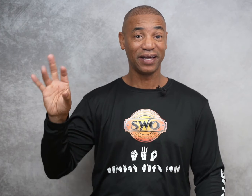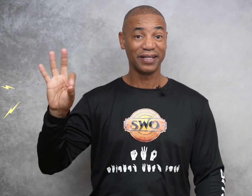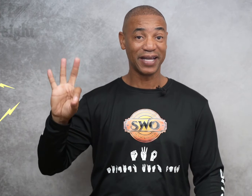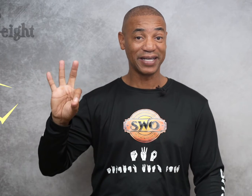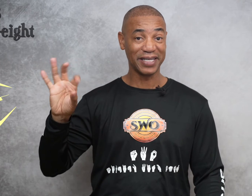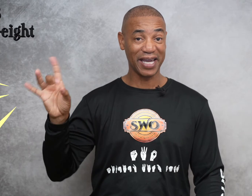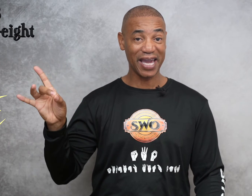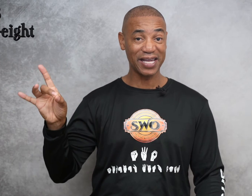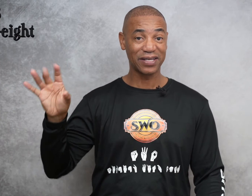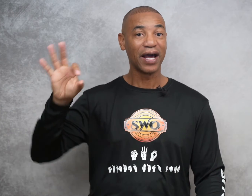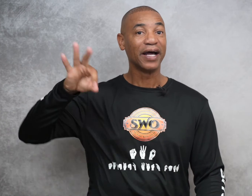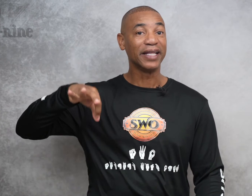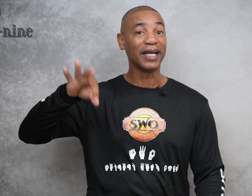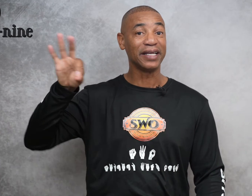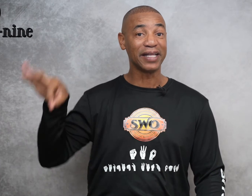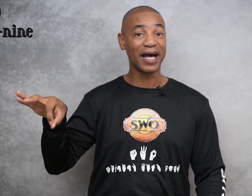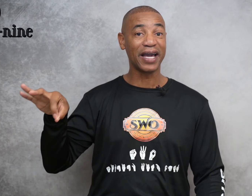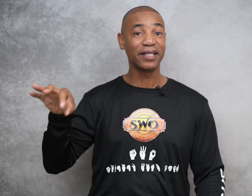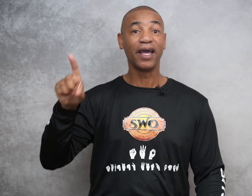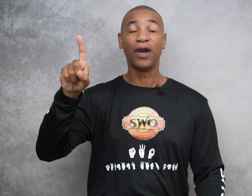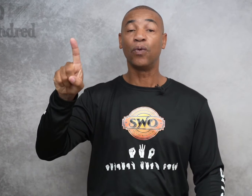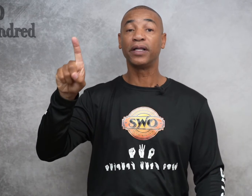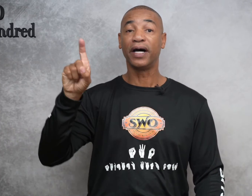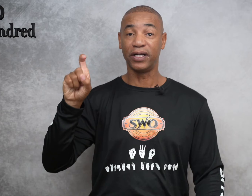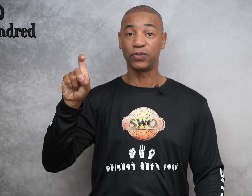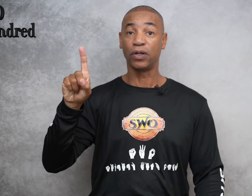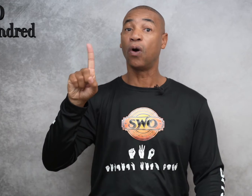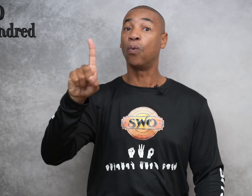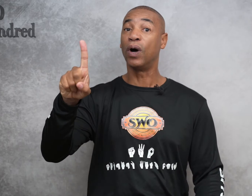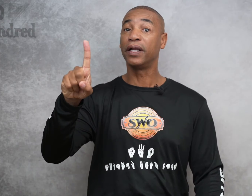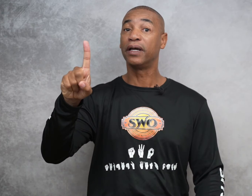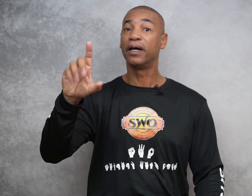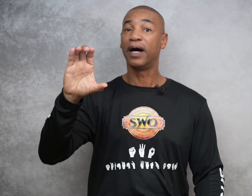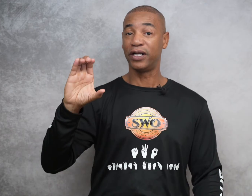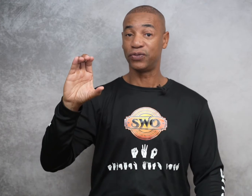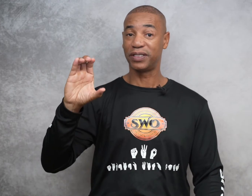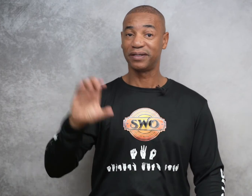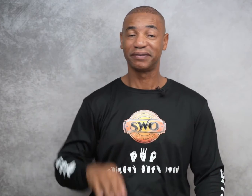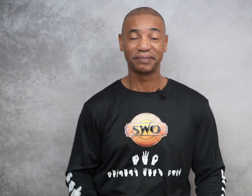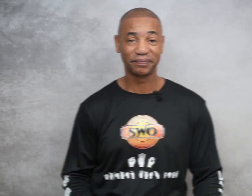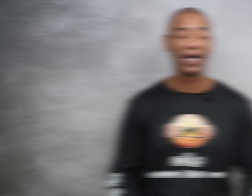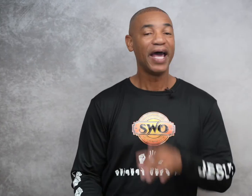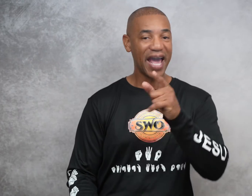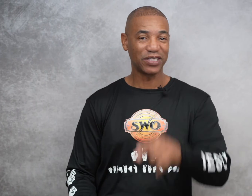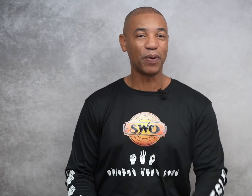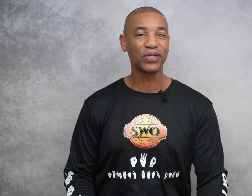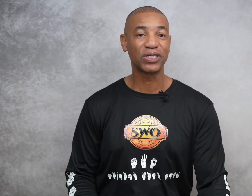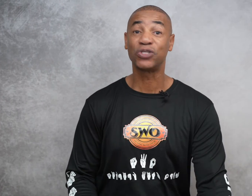98, 99, and 100, or 100. As a bonus, let's